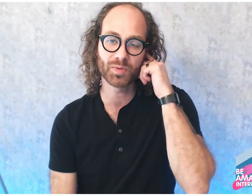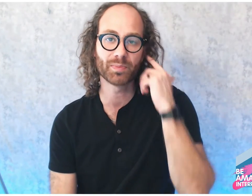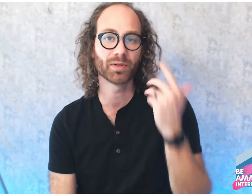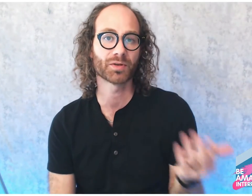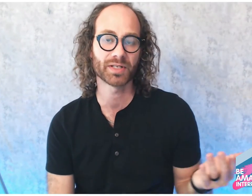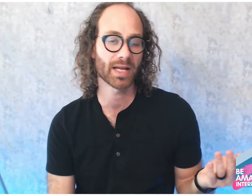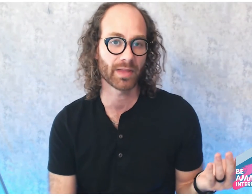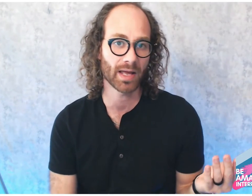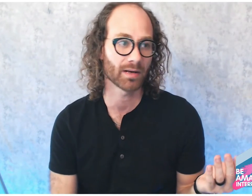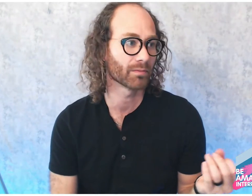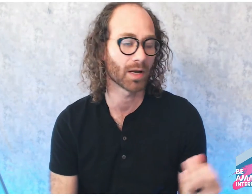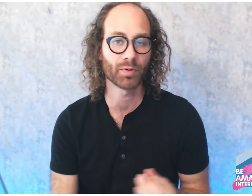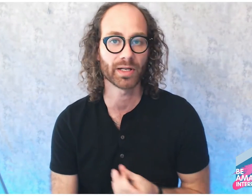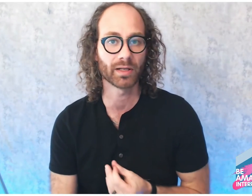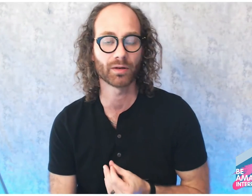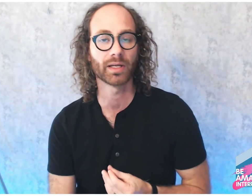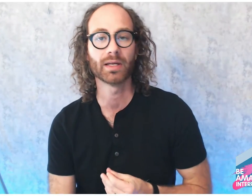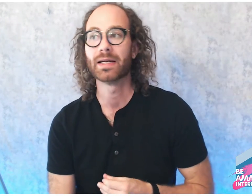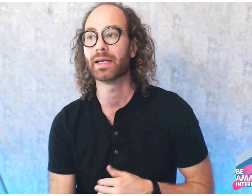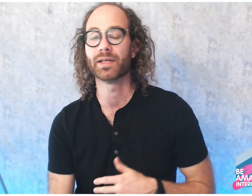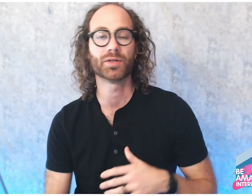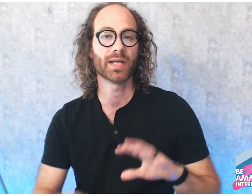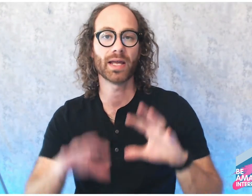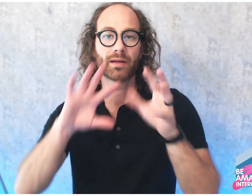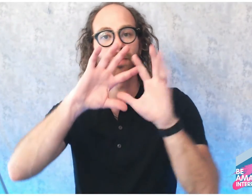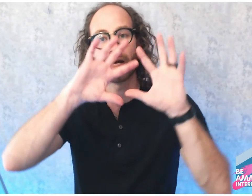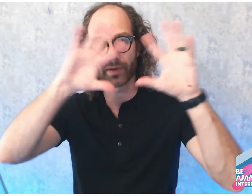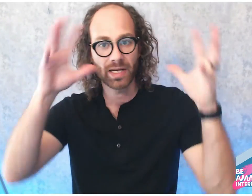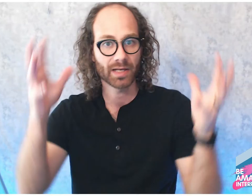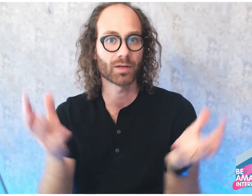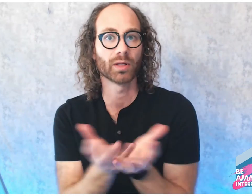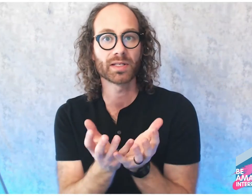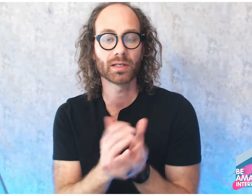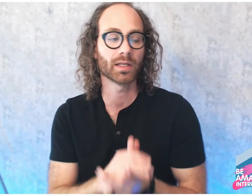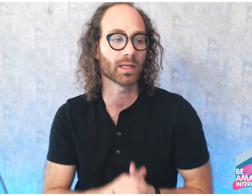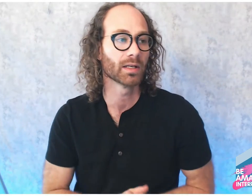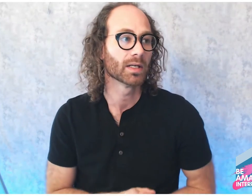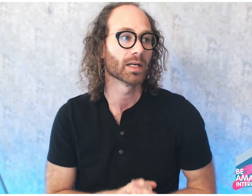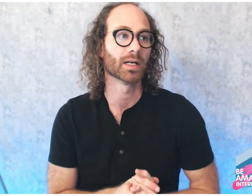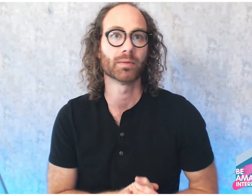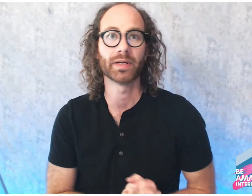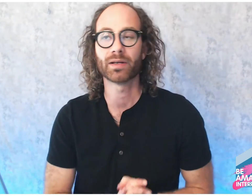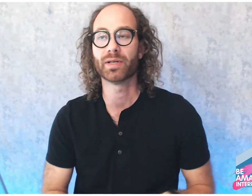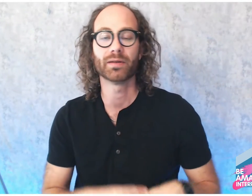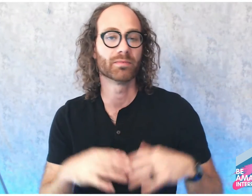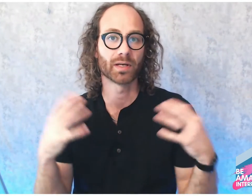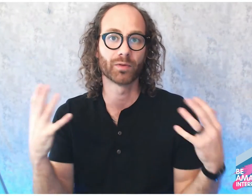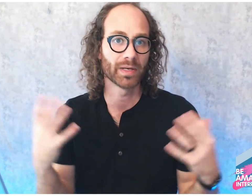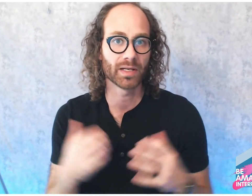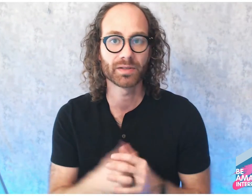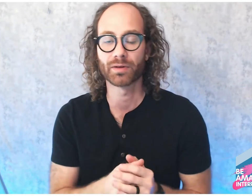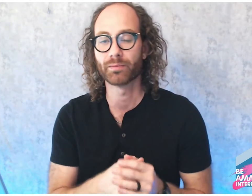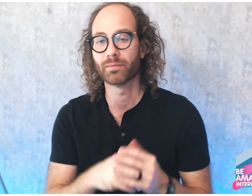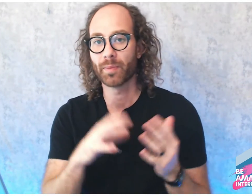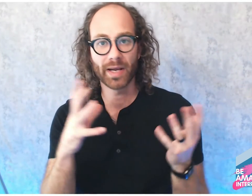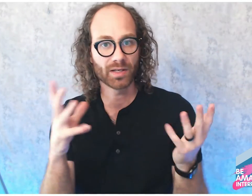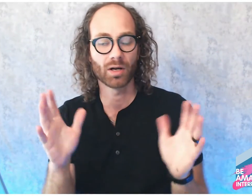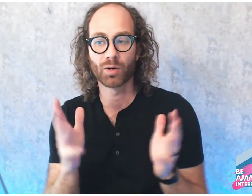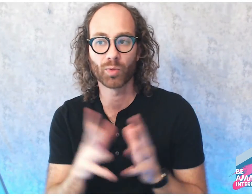understand that pretty clearly, is you take kind of a text holistically, it could be several minutes or a page long or whatever,